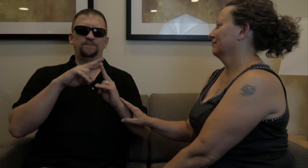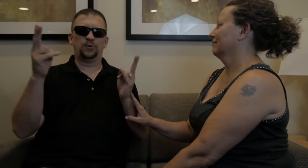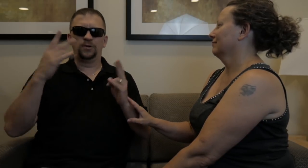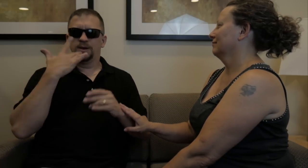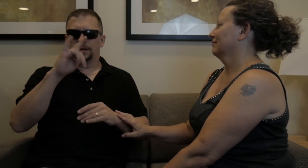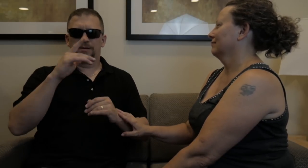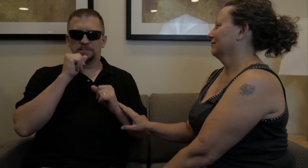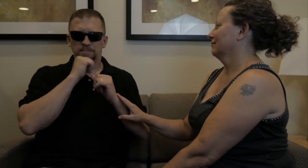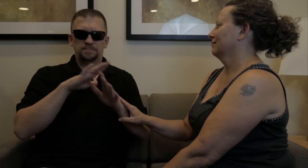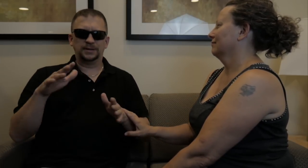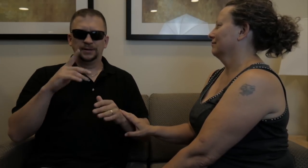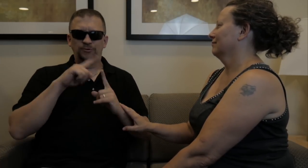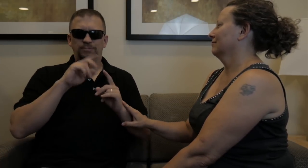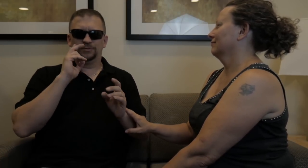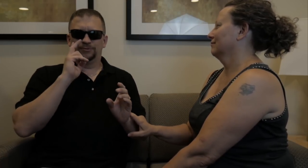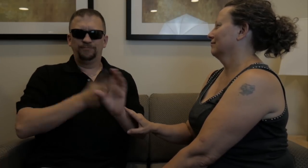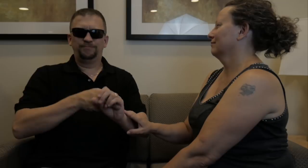I feel very blessed to have been part of this team.